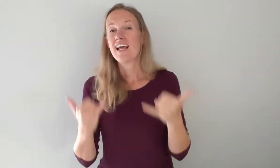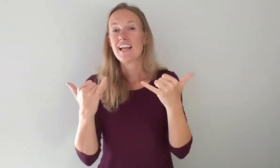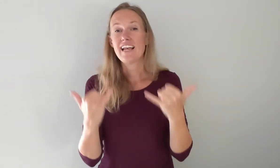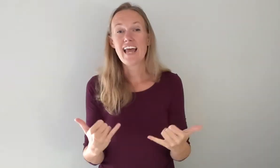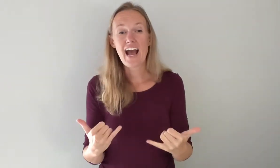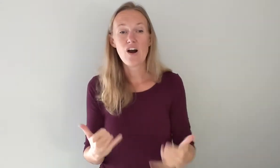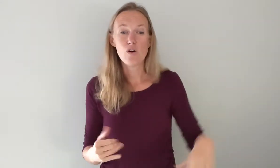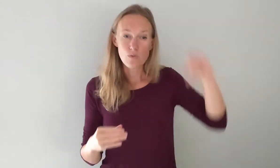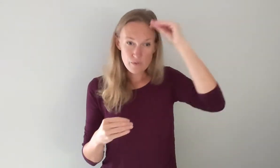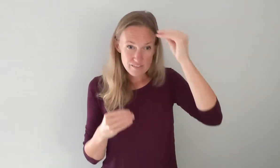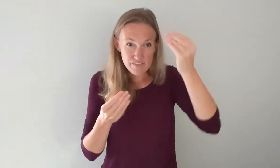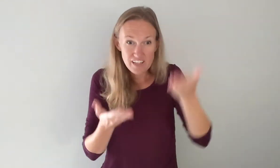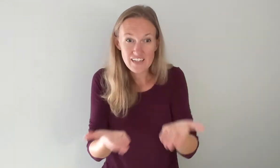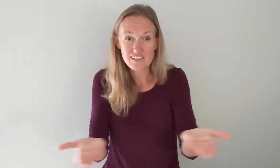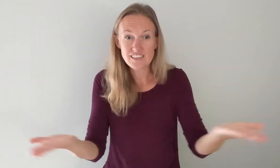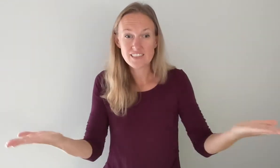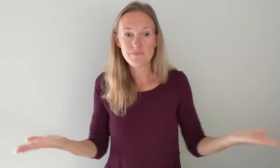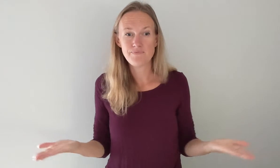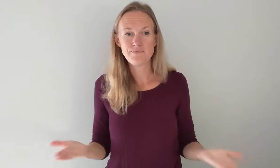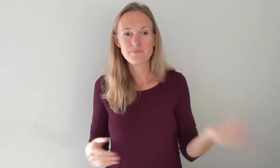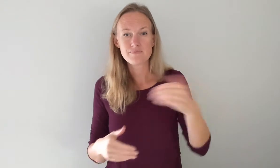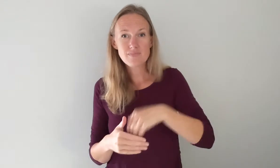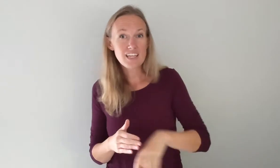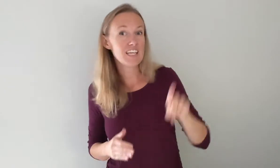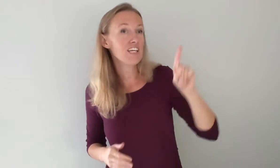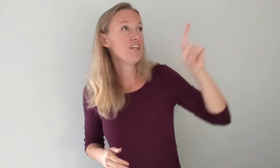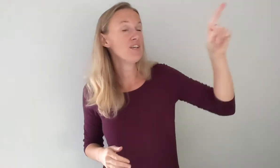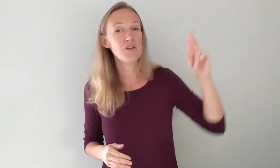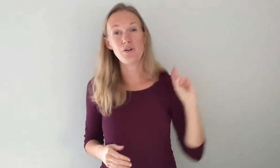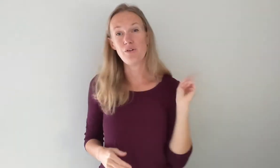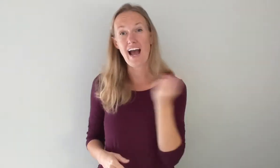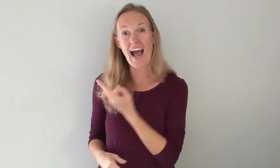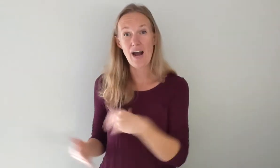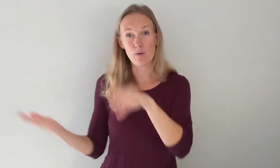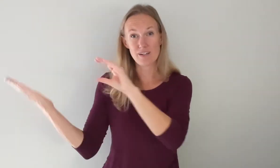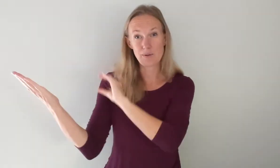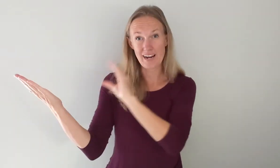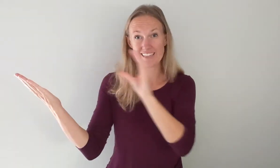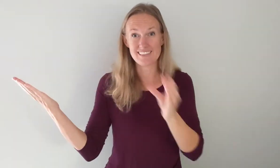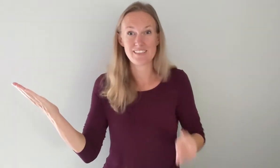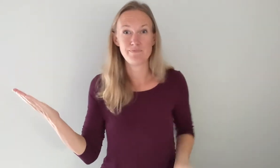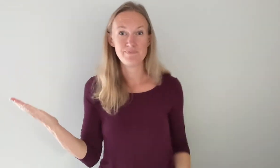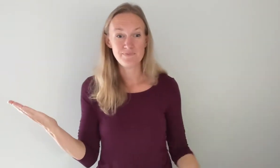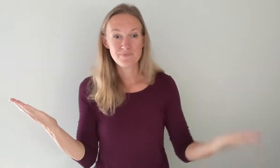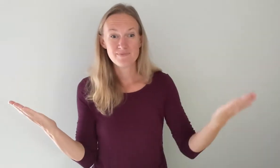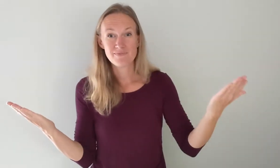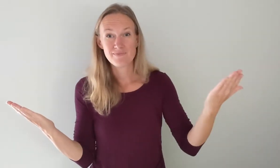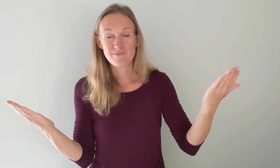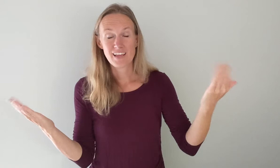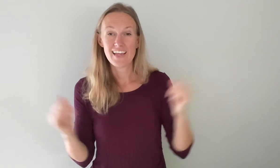Now revealed. In you. Our, Christ. Hey,